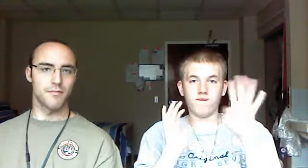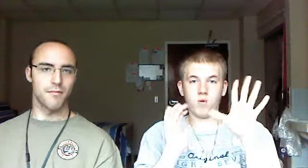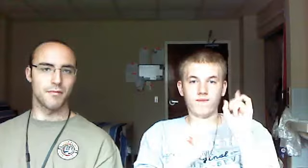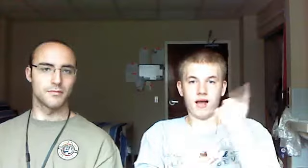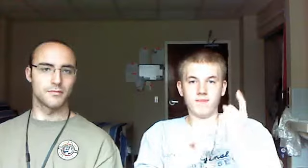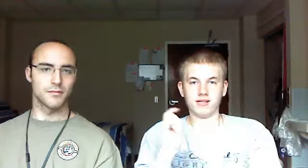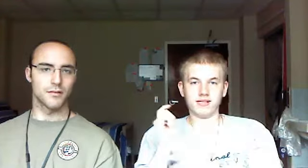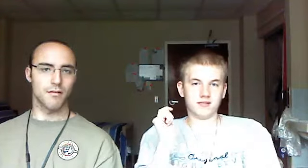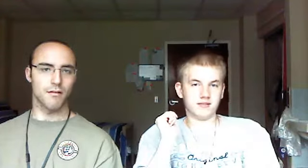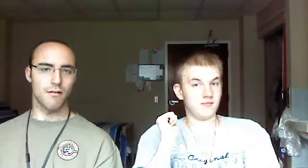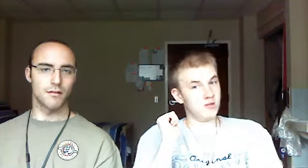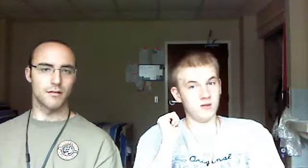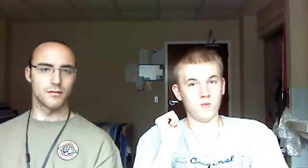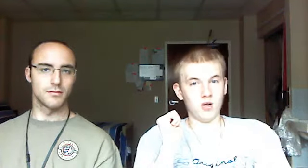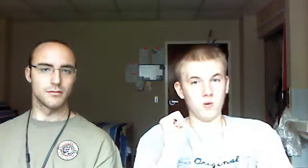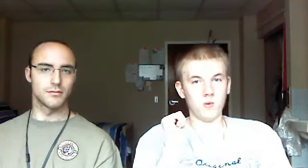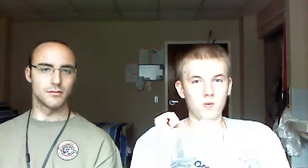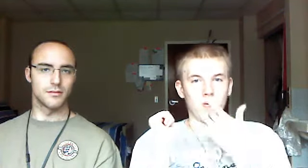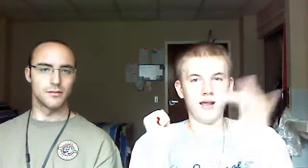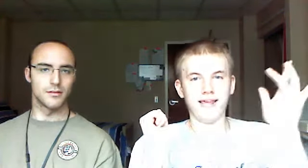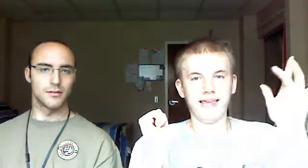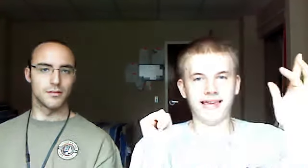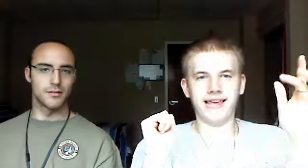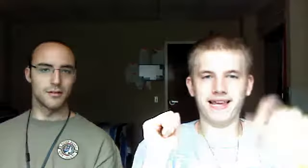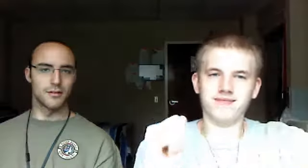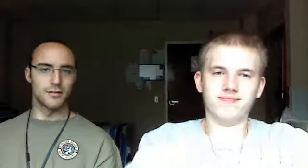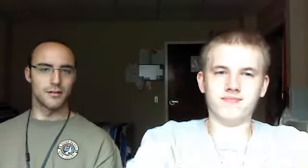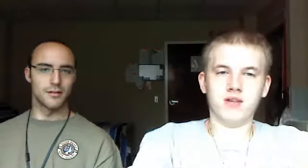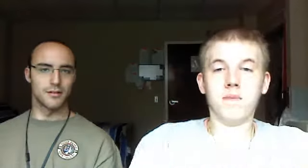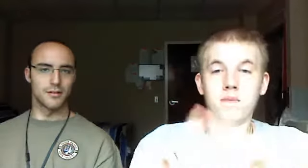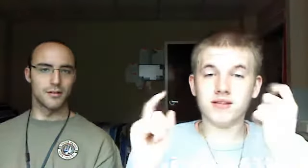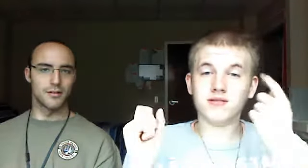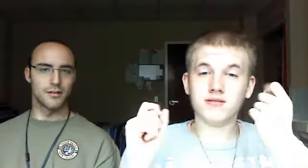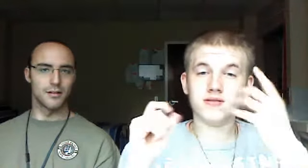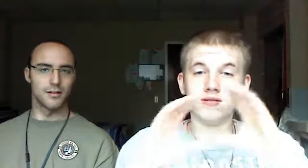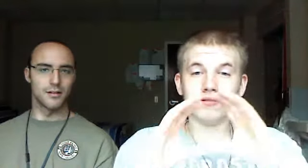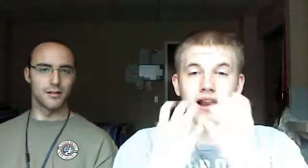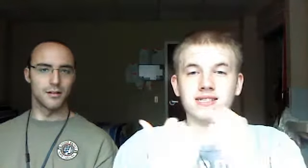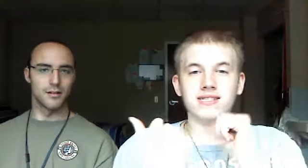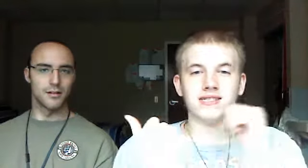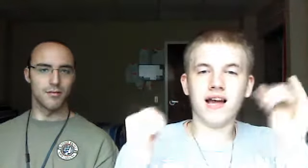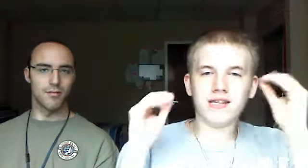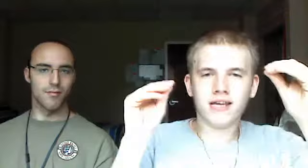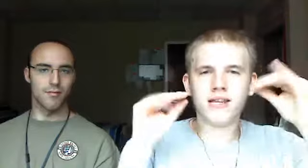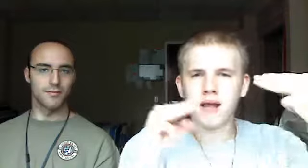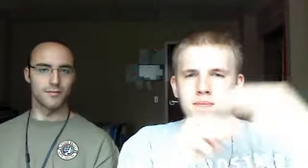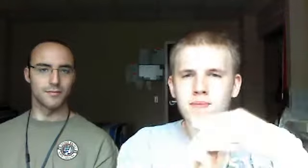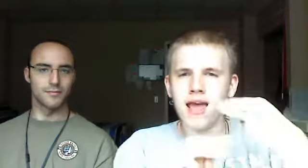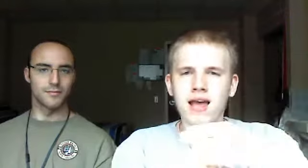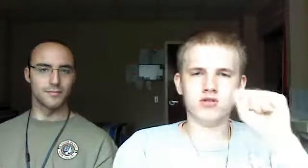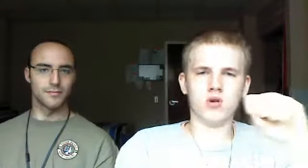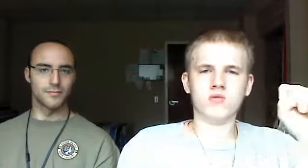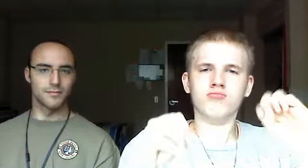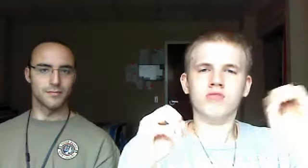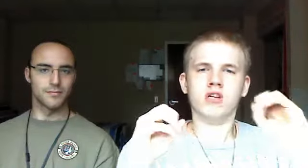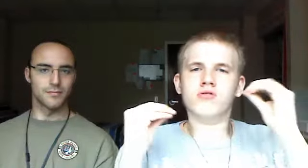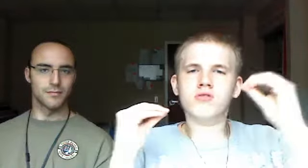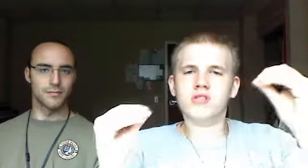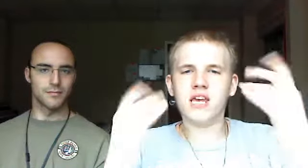and forty-five minutes. Woo! Nike! But class, it's not tea like math, so these